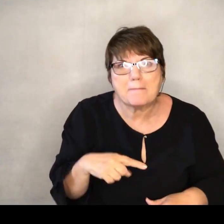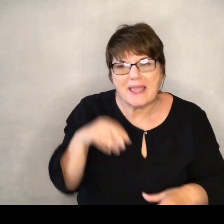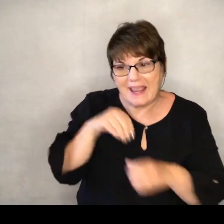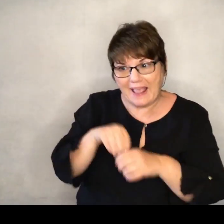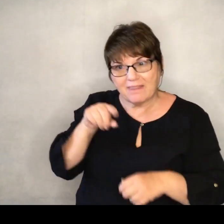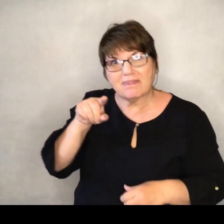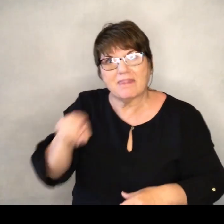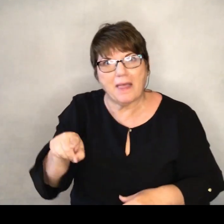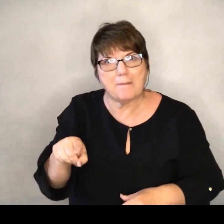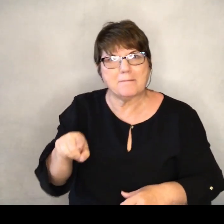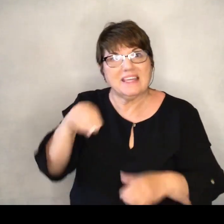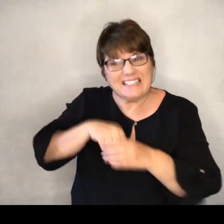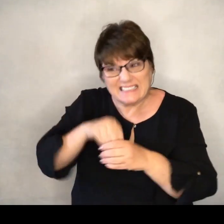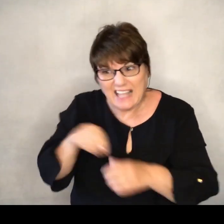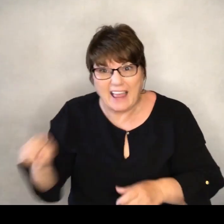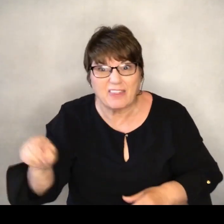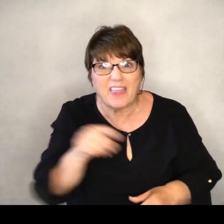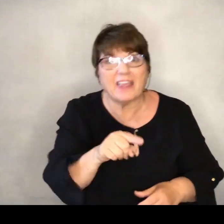too.